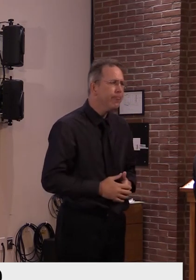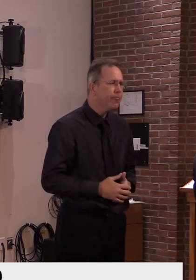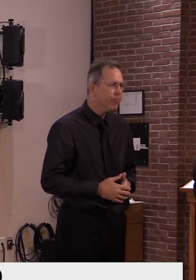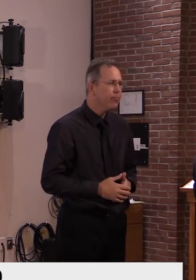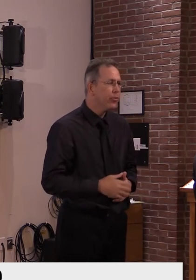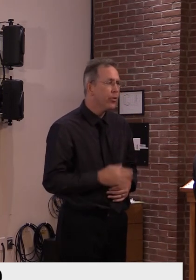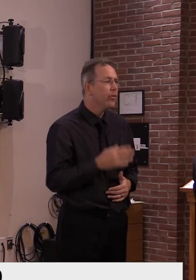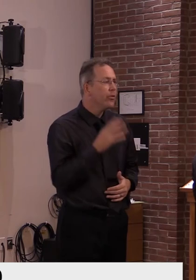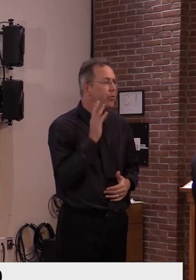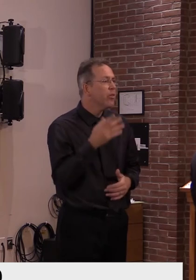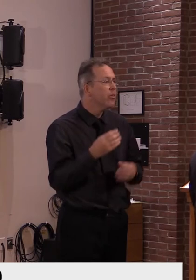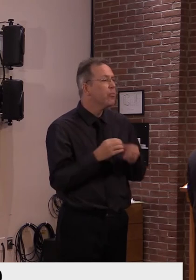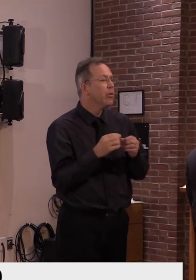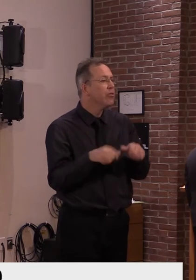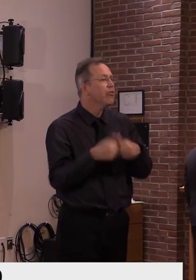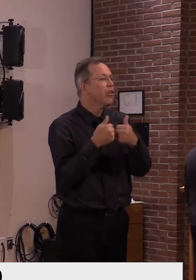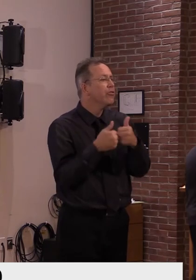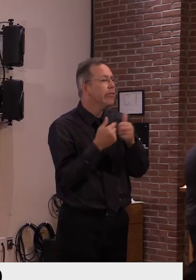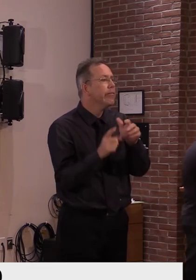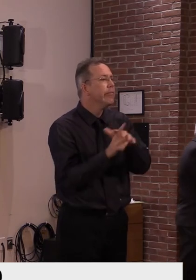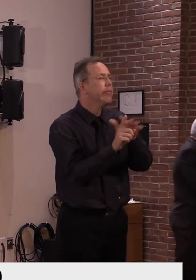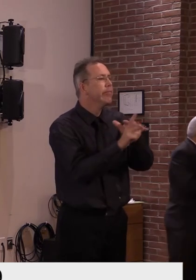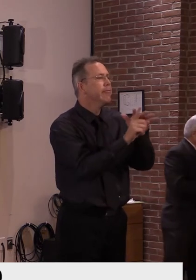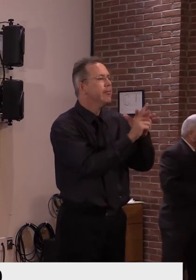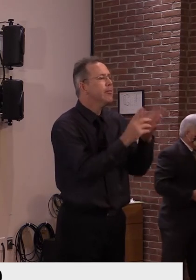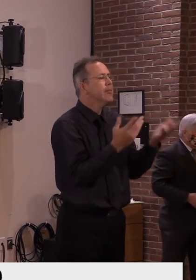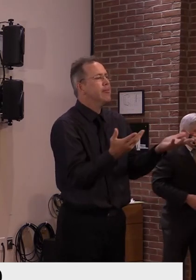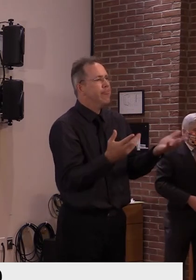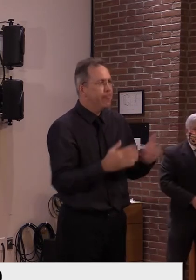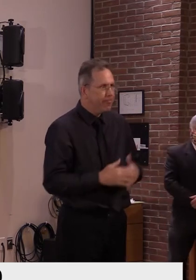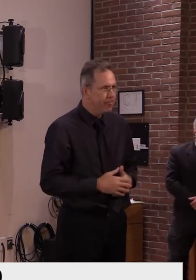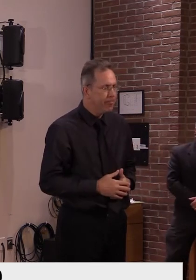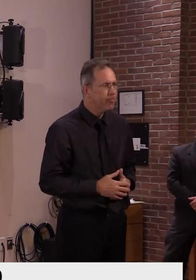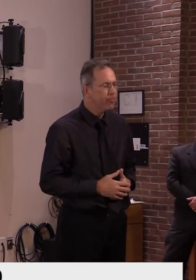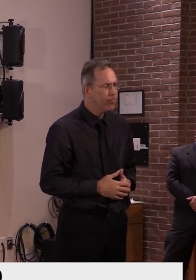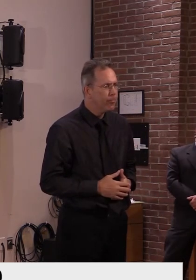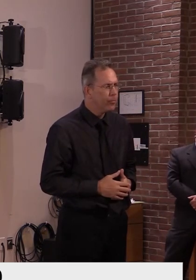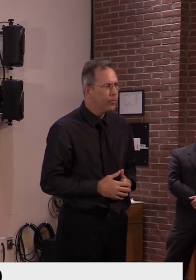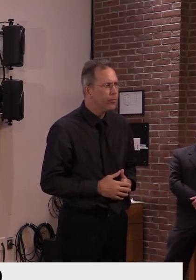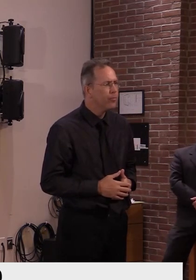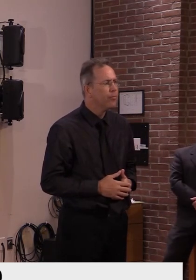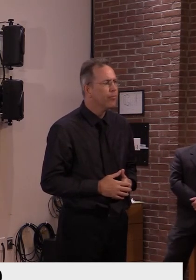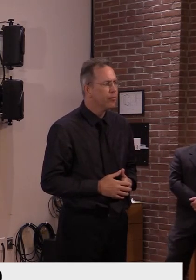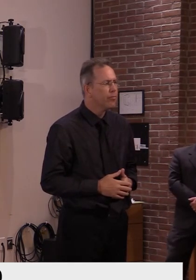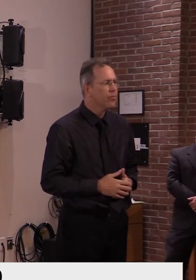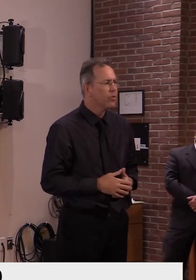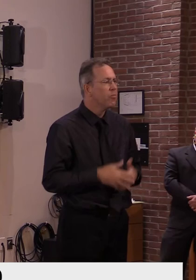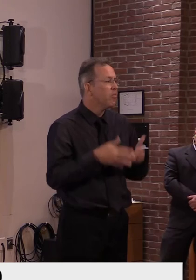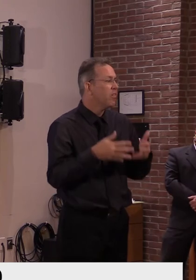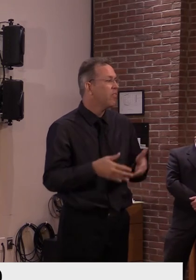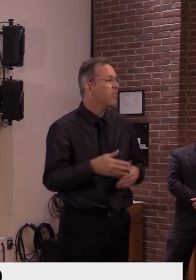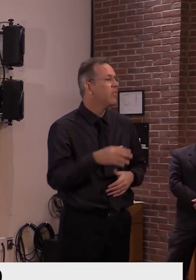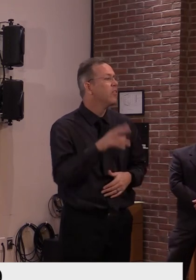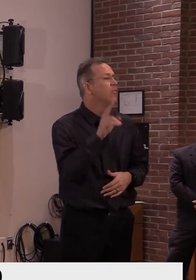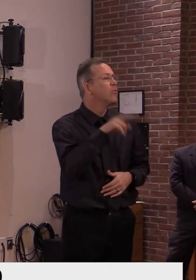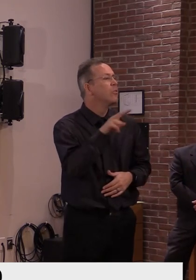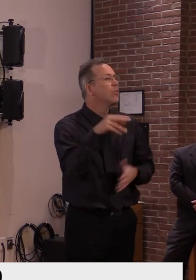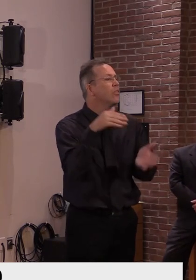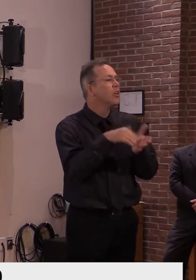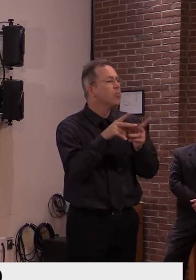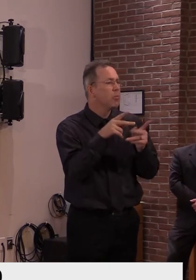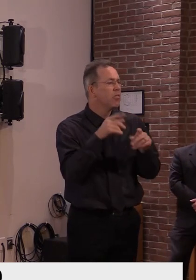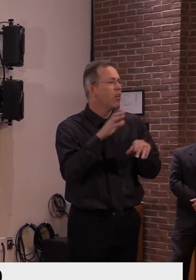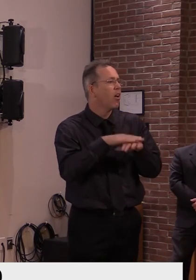challenged as we, uh, continue to work through this, because we still have 22,000 people on some sort of unemployment